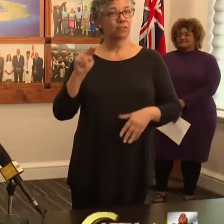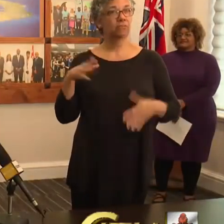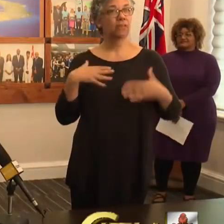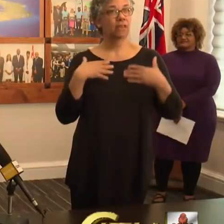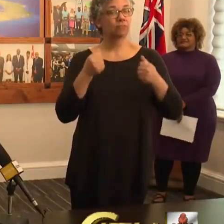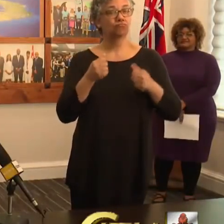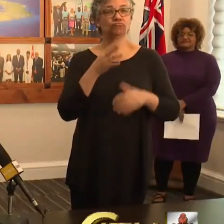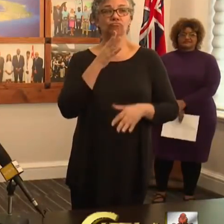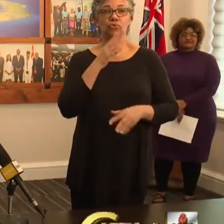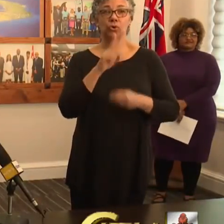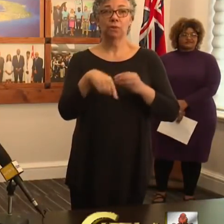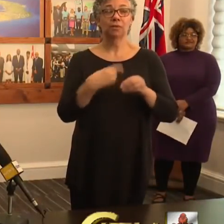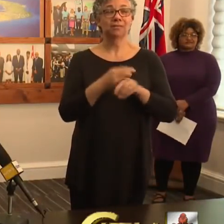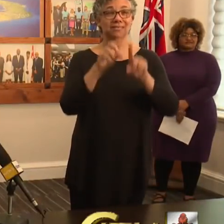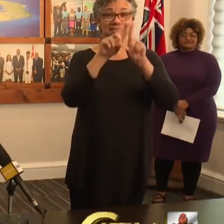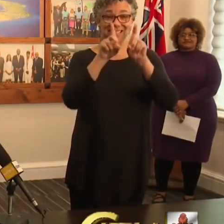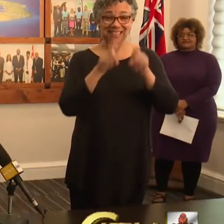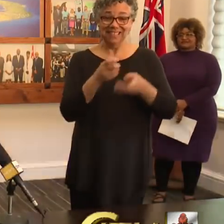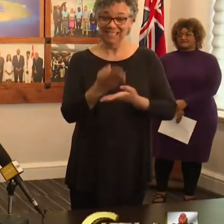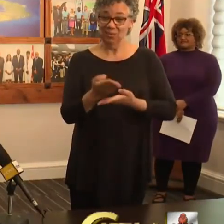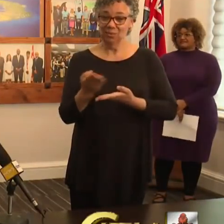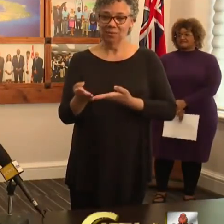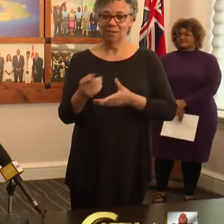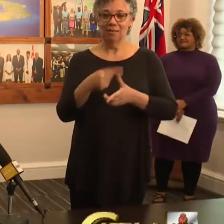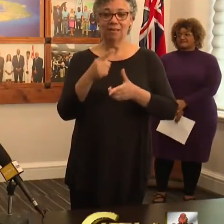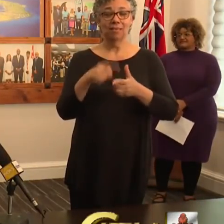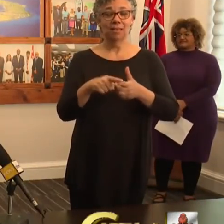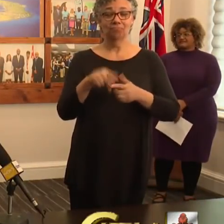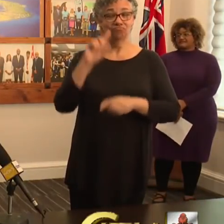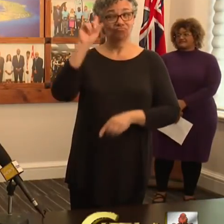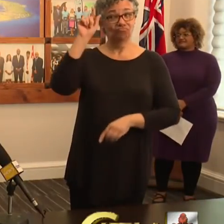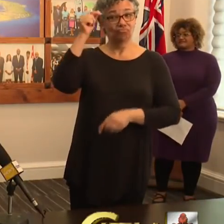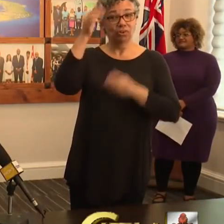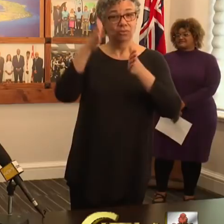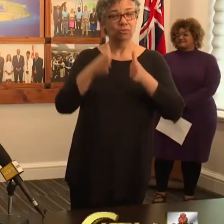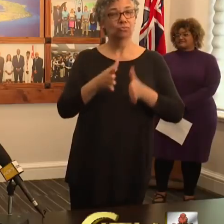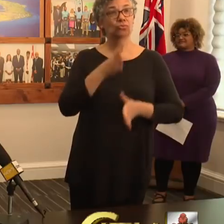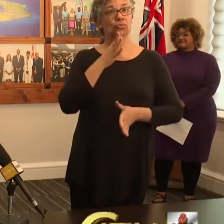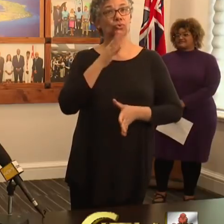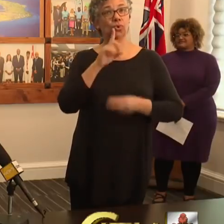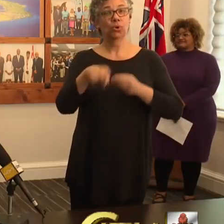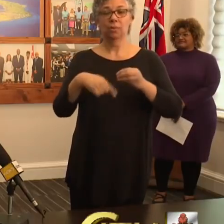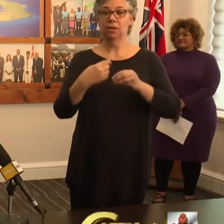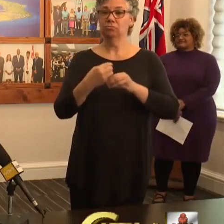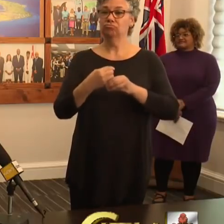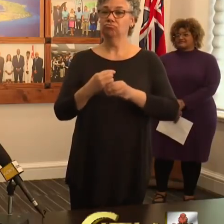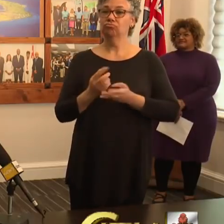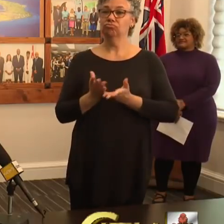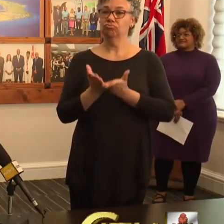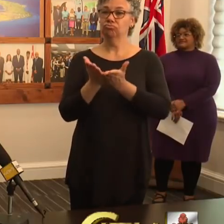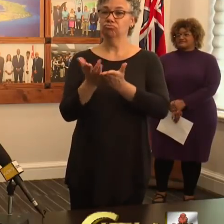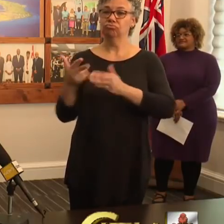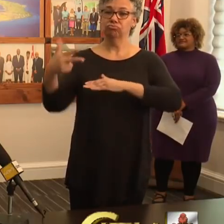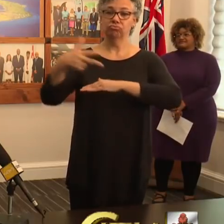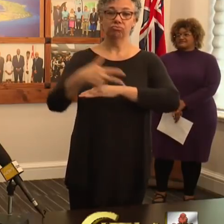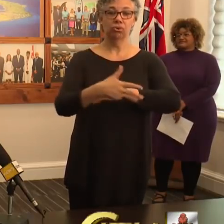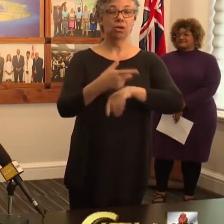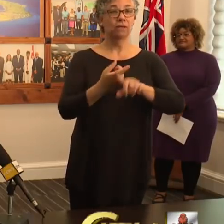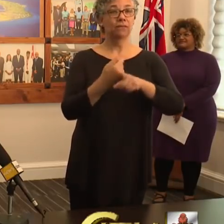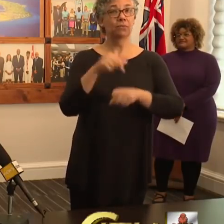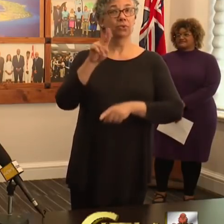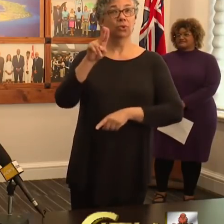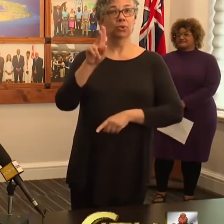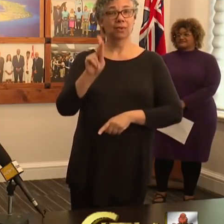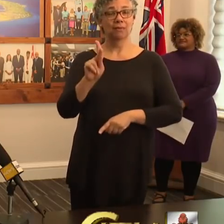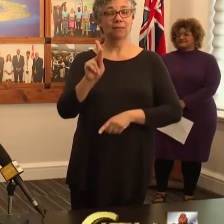items. Then, His Excellency the Governor will speak on the shipment from the United Kingdom and the flight that is coming